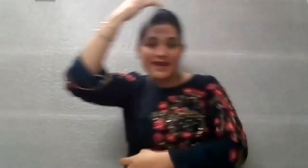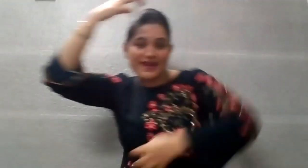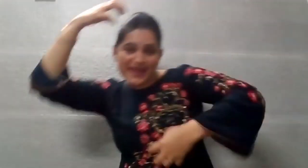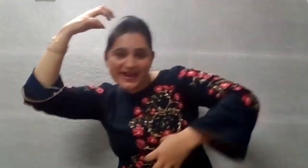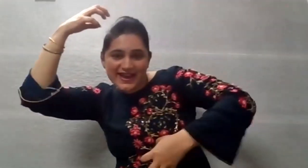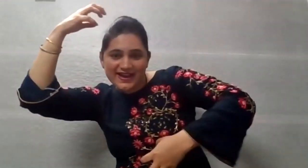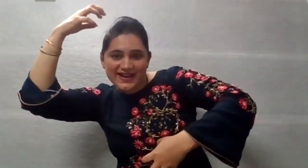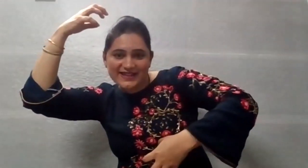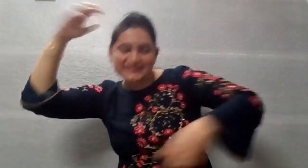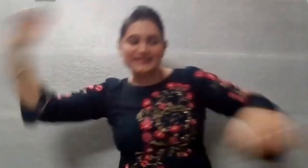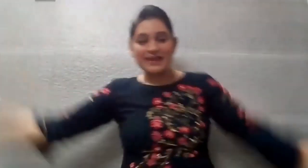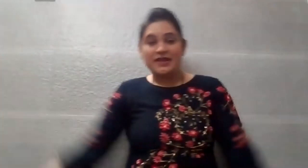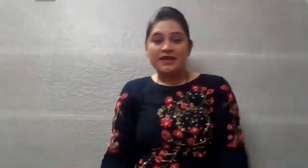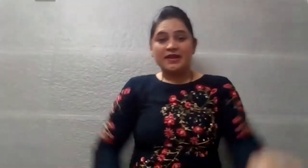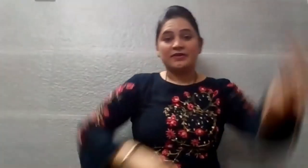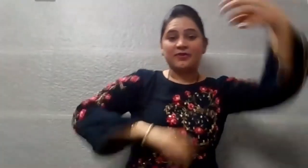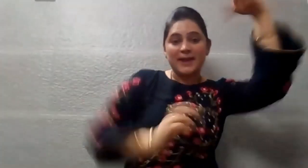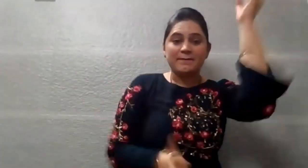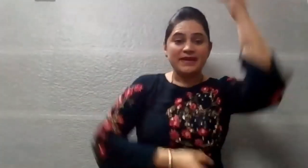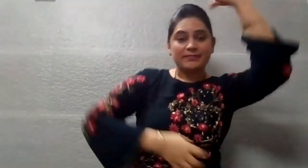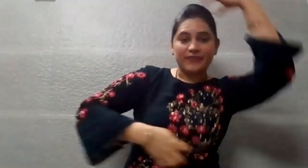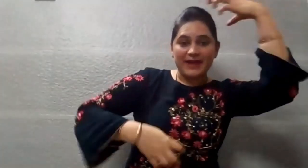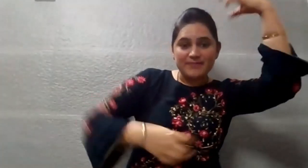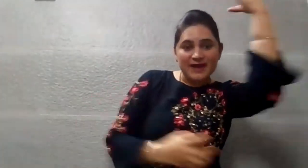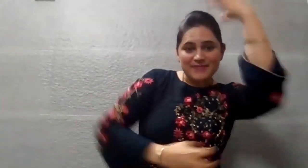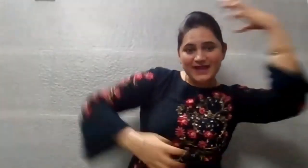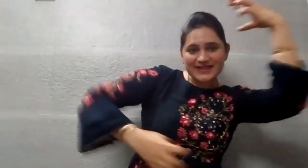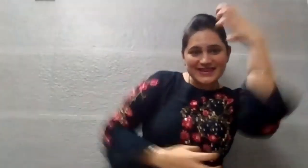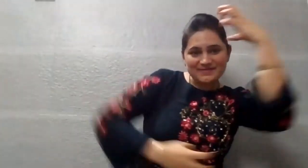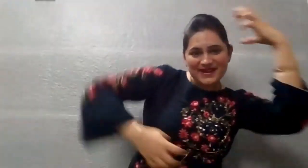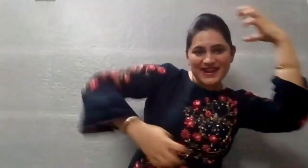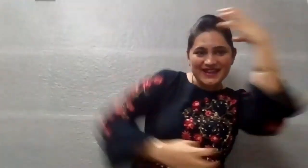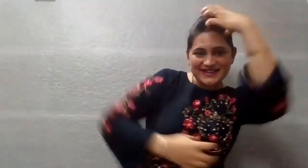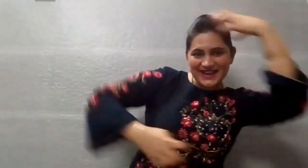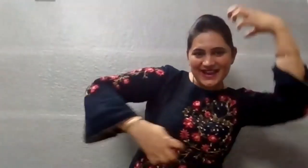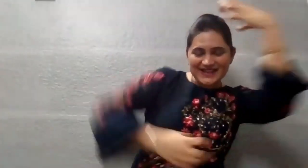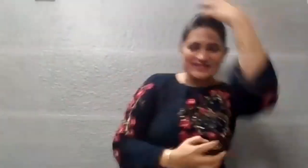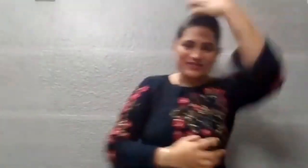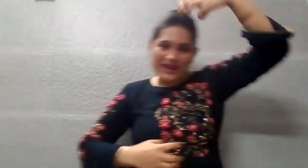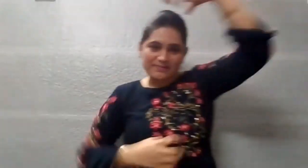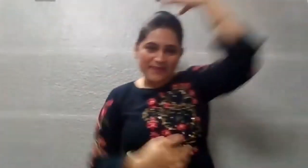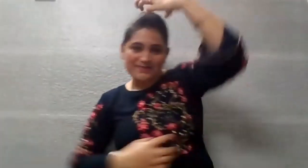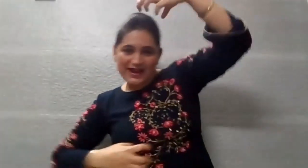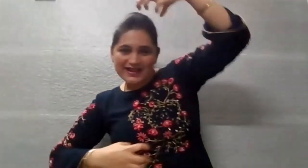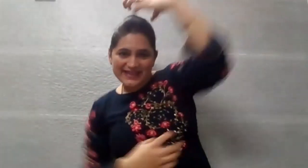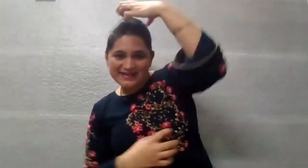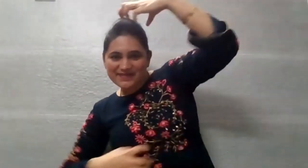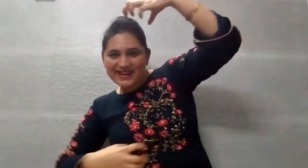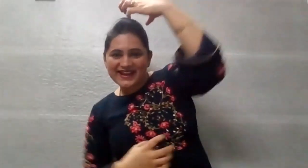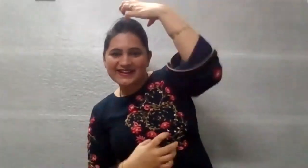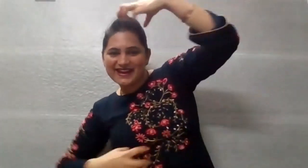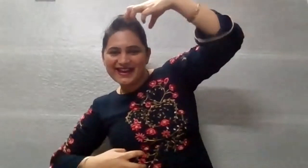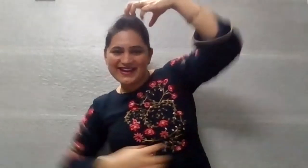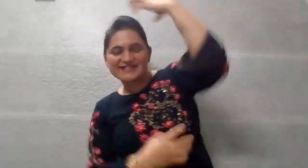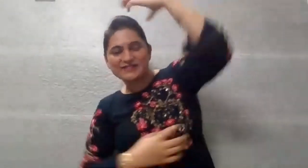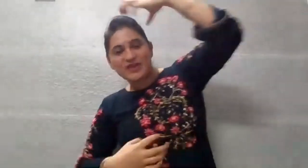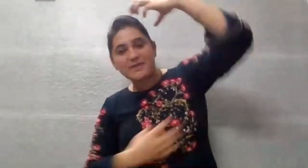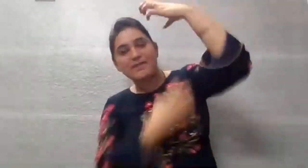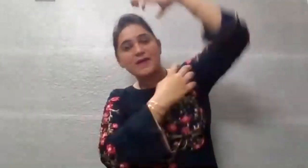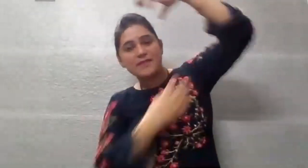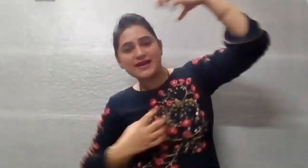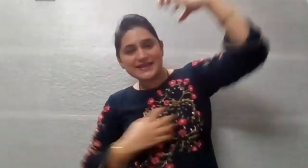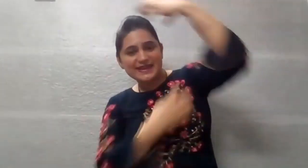Bananas Bananas. Bran me, Bran ma, monkey, Bananas. Bran pa, monkey, Bananas.